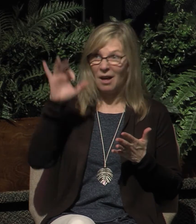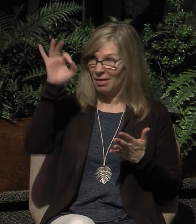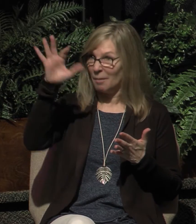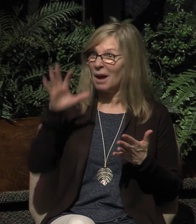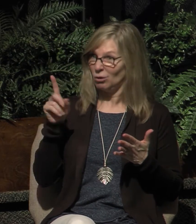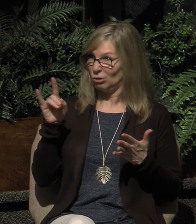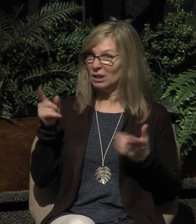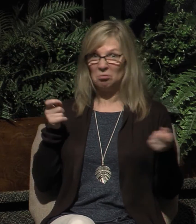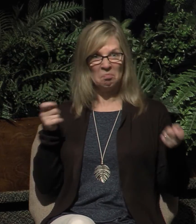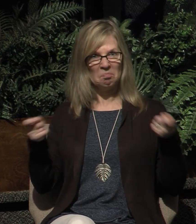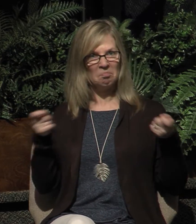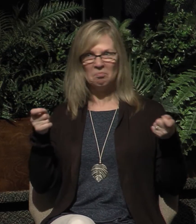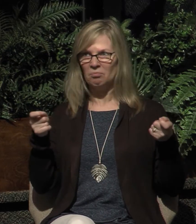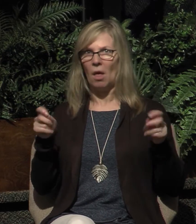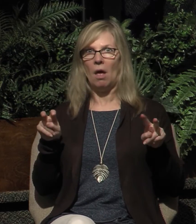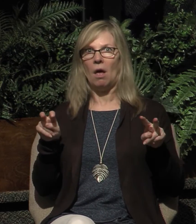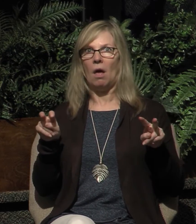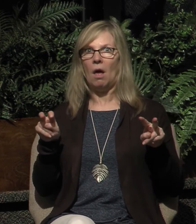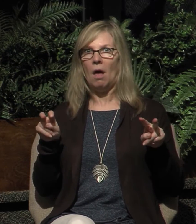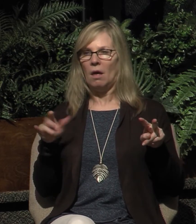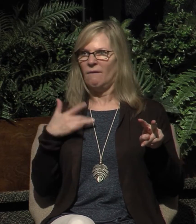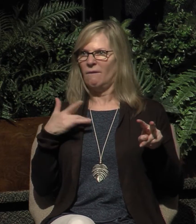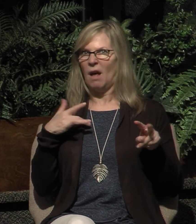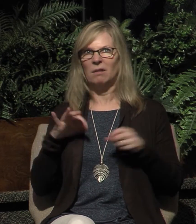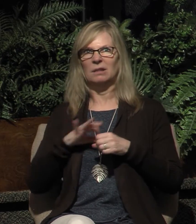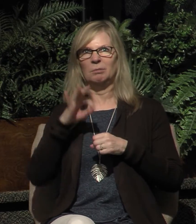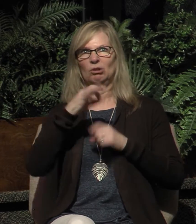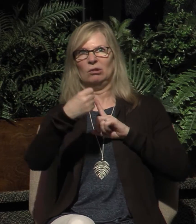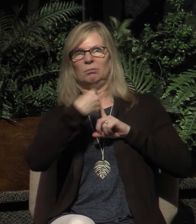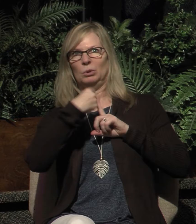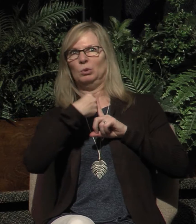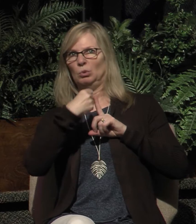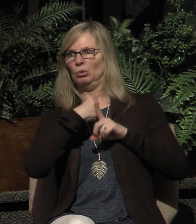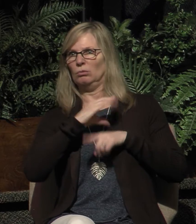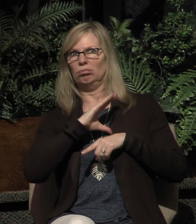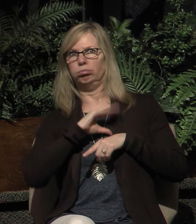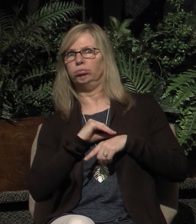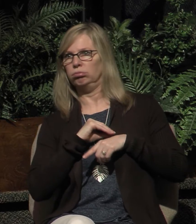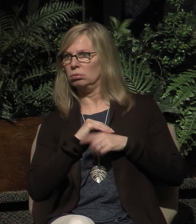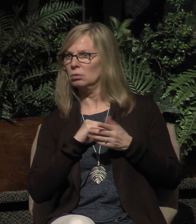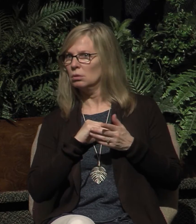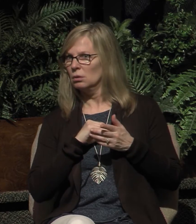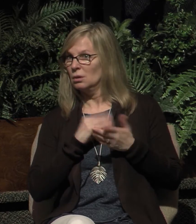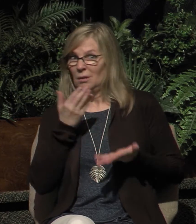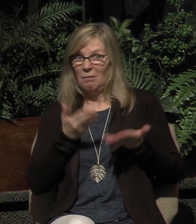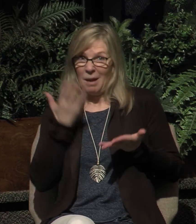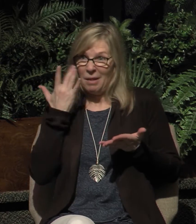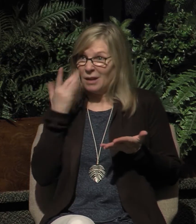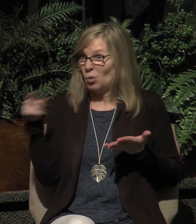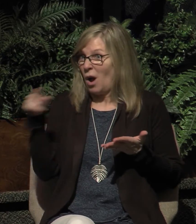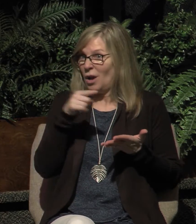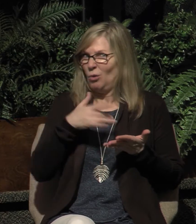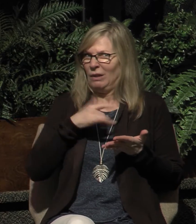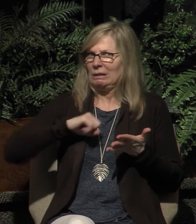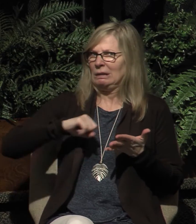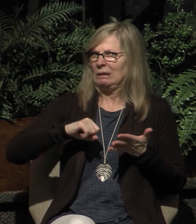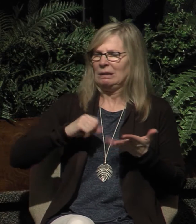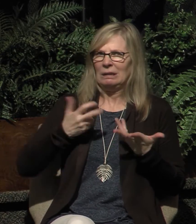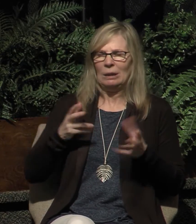lord it over you, and you were spiritually abused. And perhaps this is why you might be hesitant to join Lakeside and